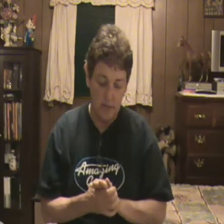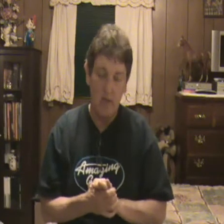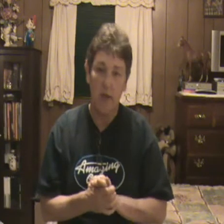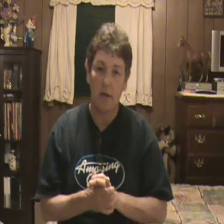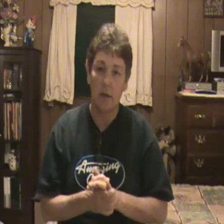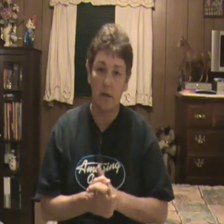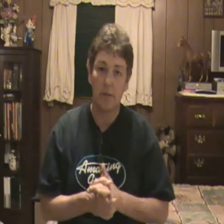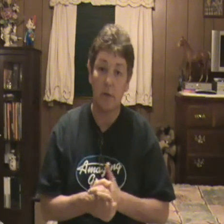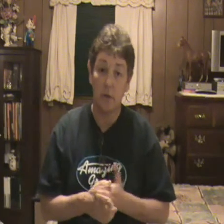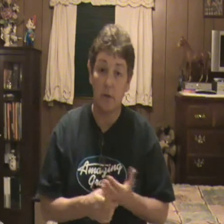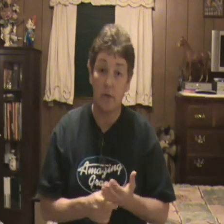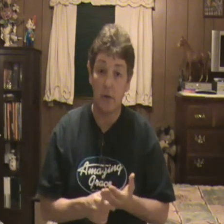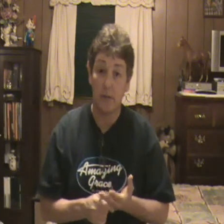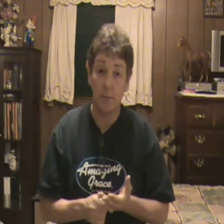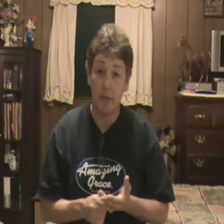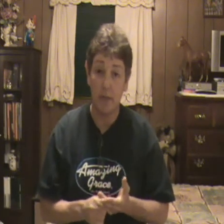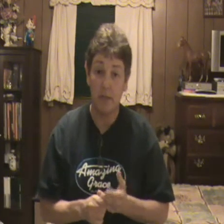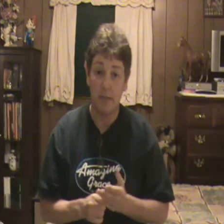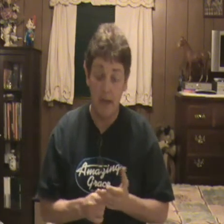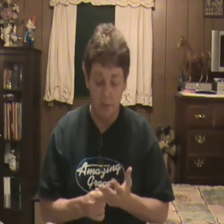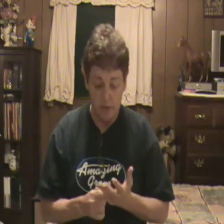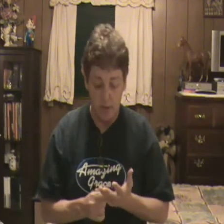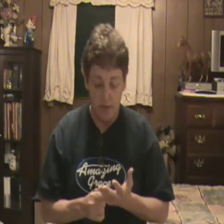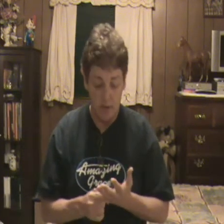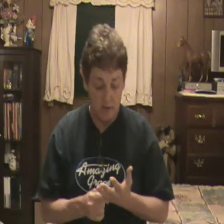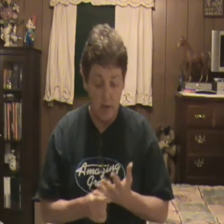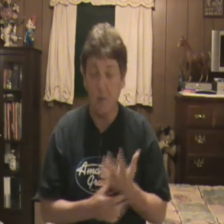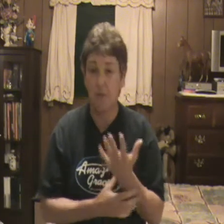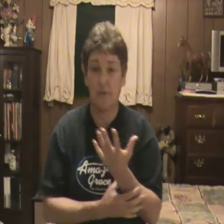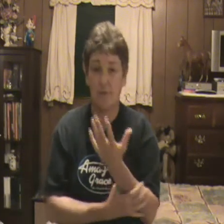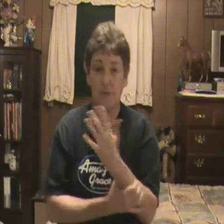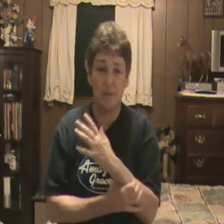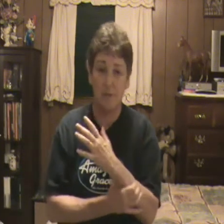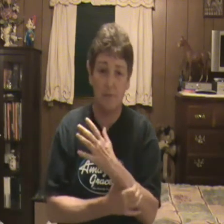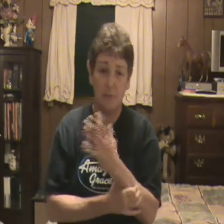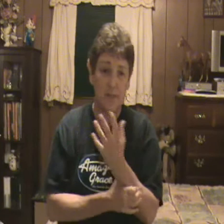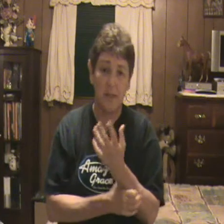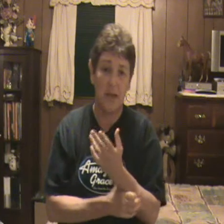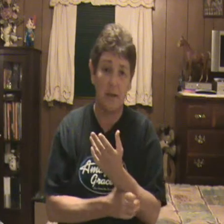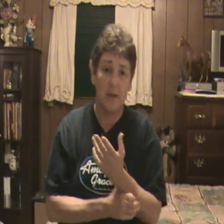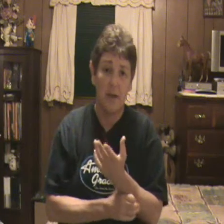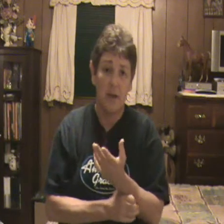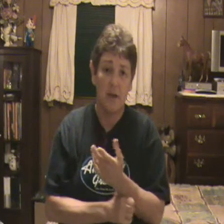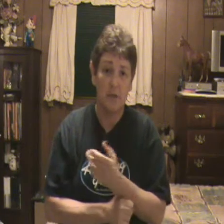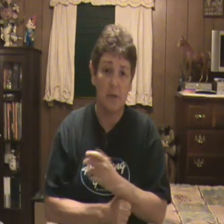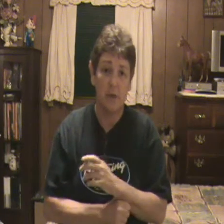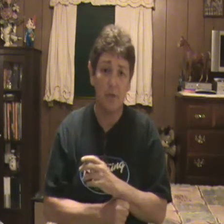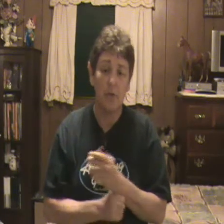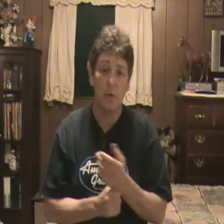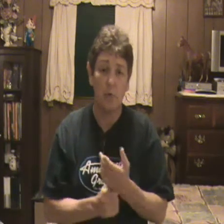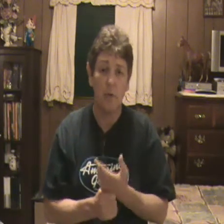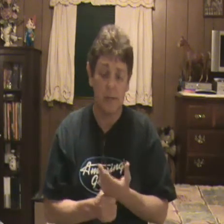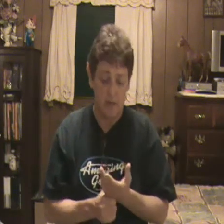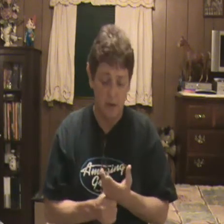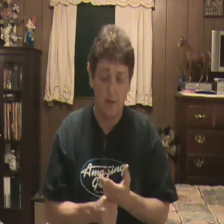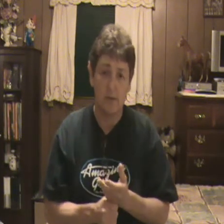and caused that nerve to get pinched and damaged. I had almost just, basically, in just three short weeks, I'd lost,